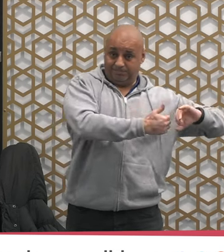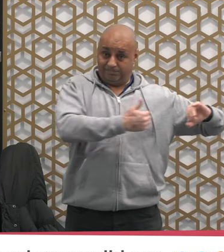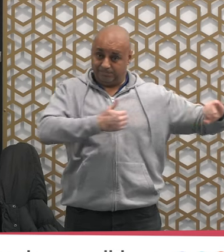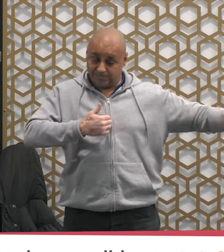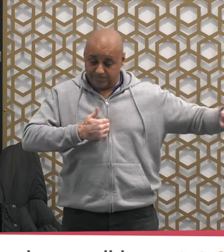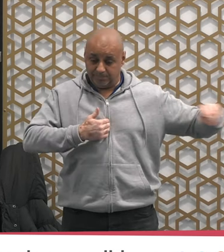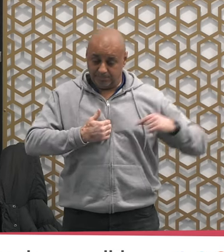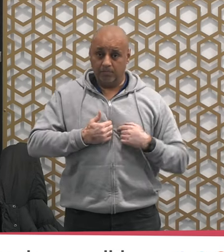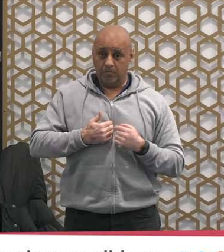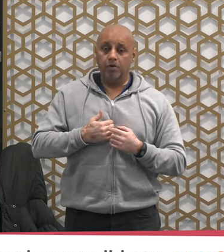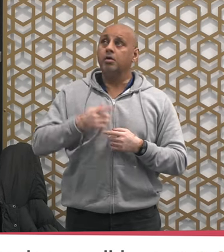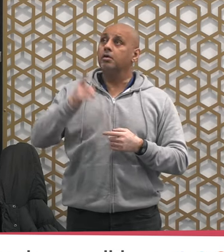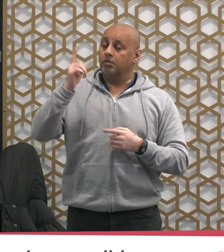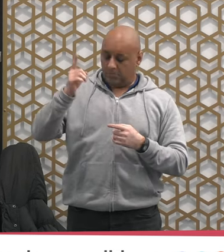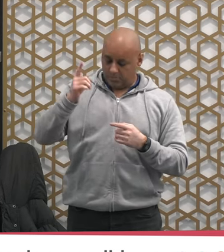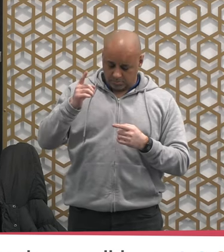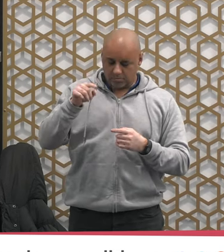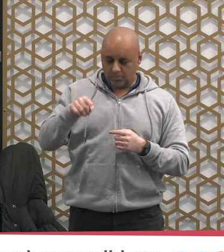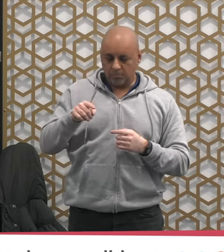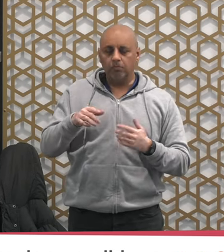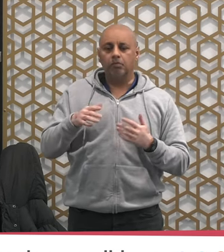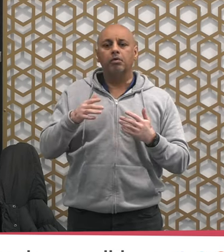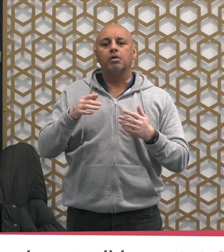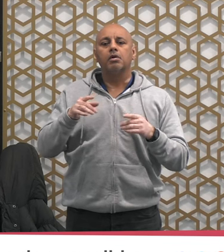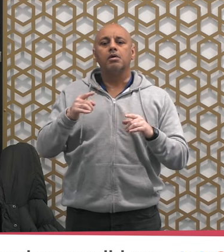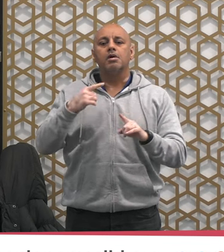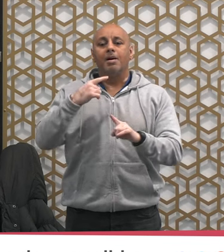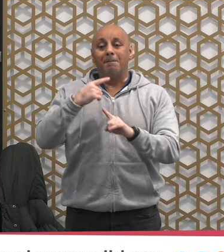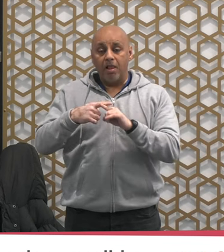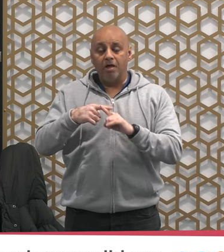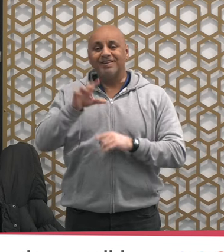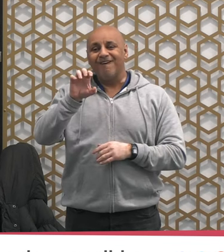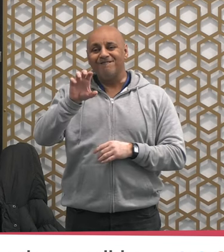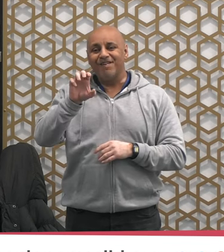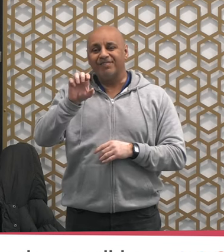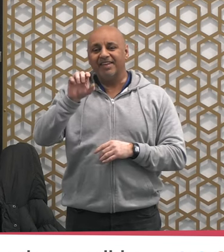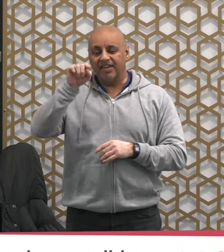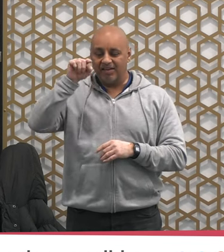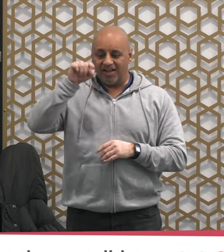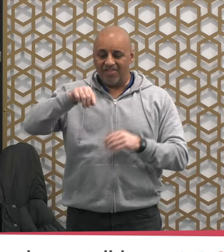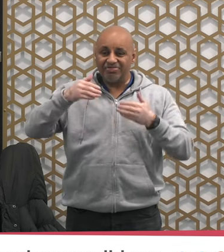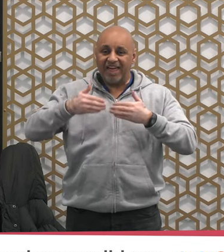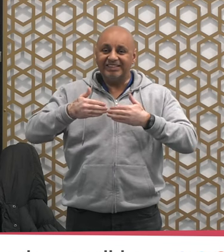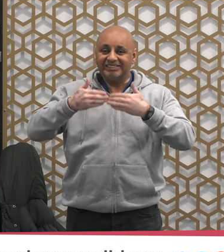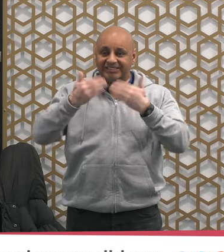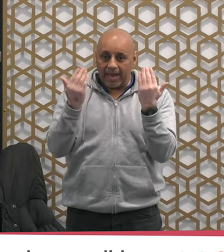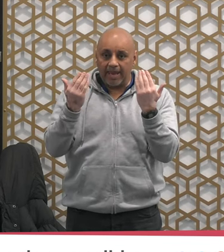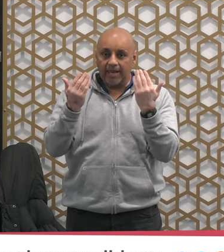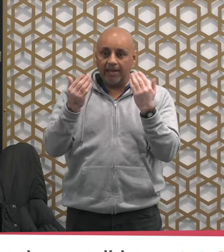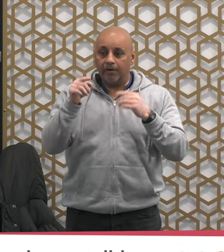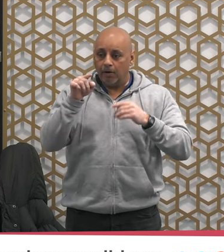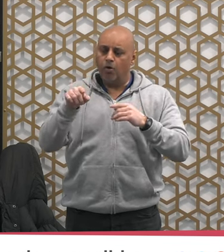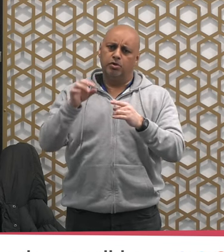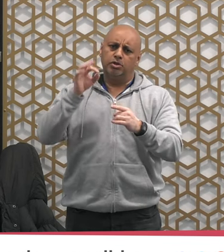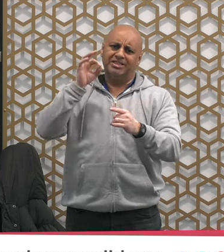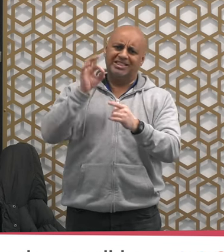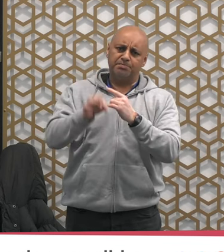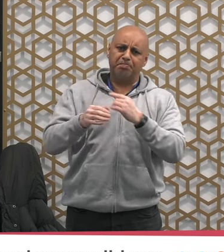15th day of Shaaban and singling that day out it is not from the sunnah of Rasulullah sallallahu alayhi wa